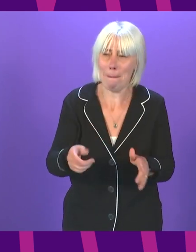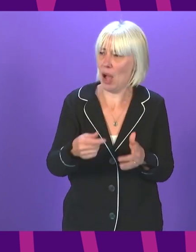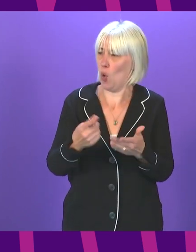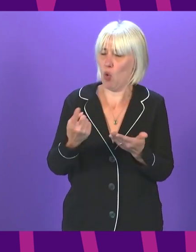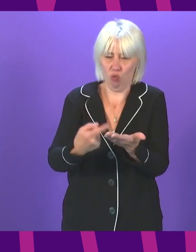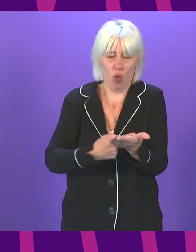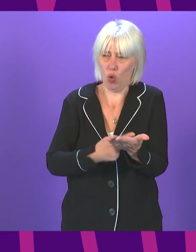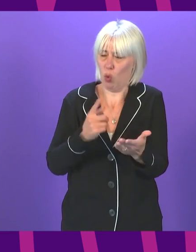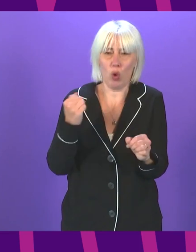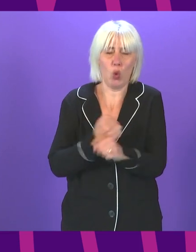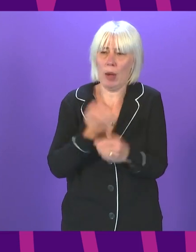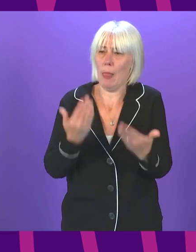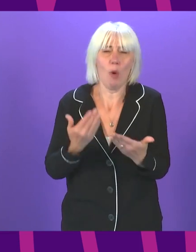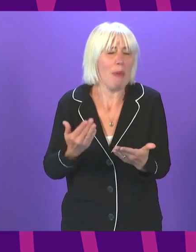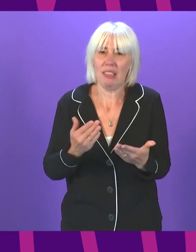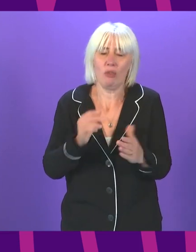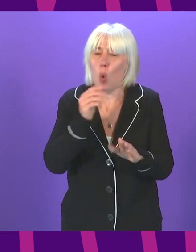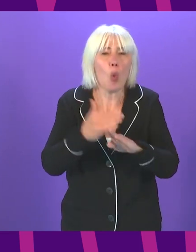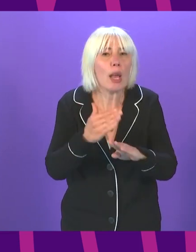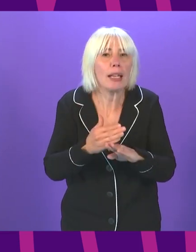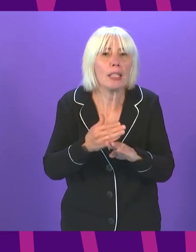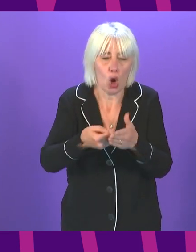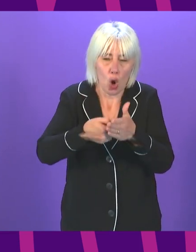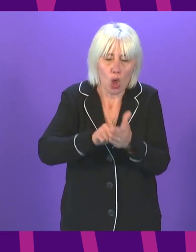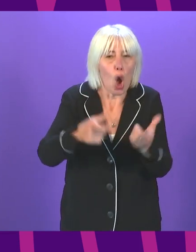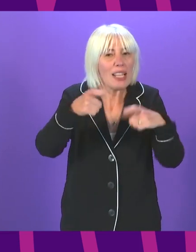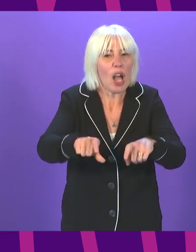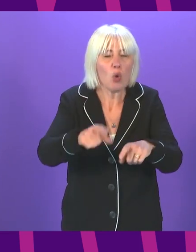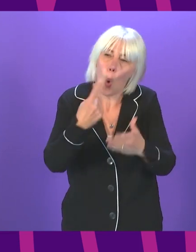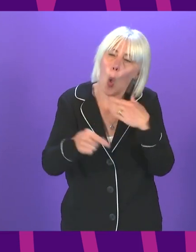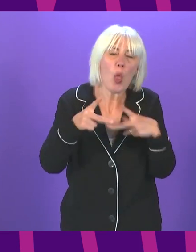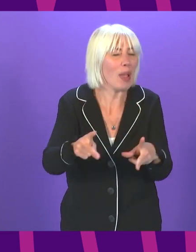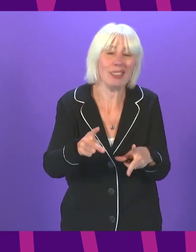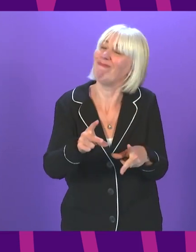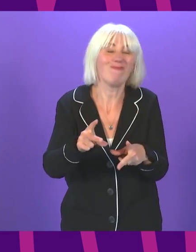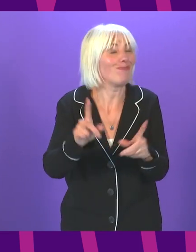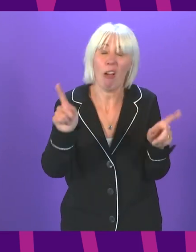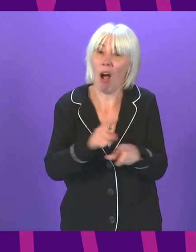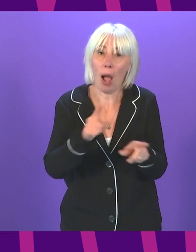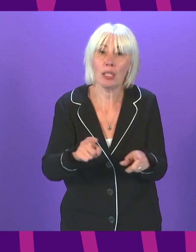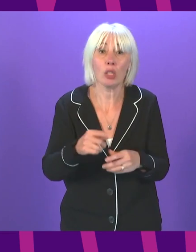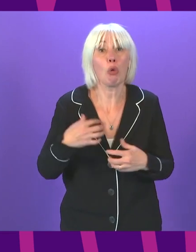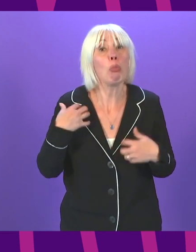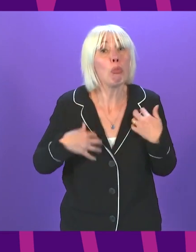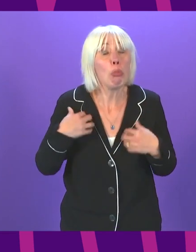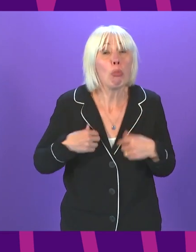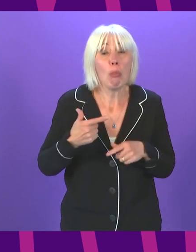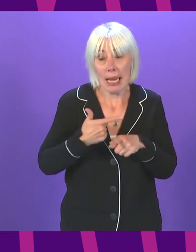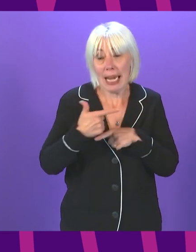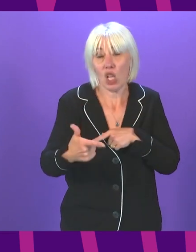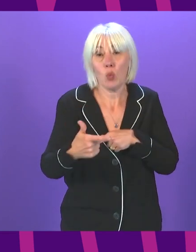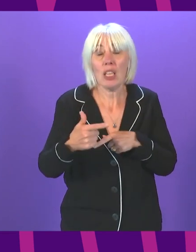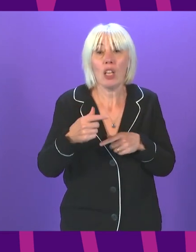can't be a fallback for government failure. I look forward to seeing the proposals next week on COVID certification,